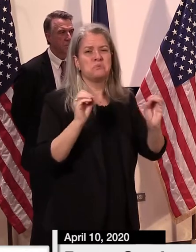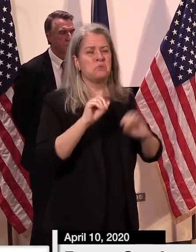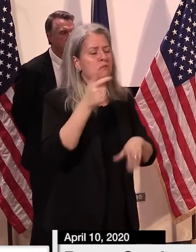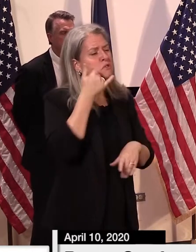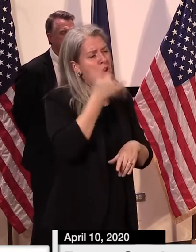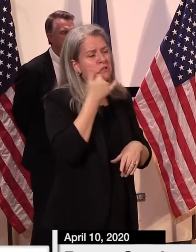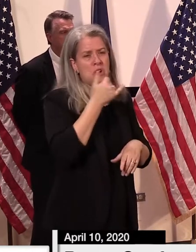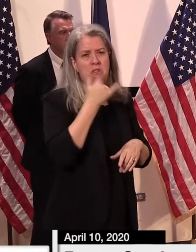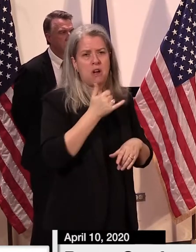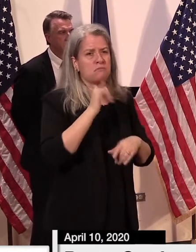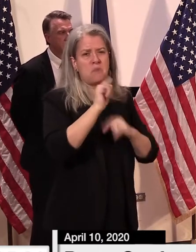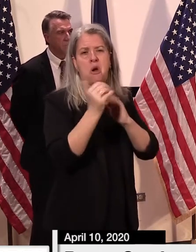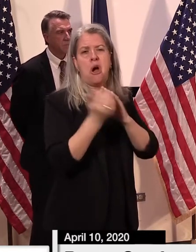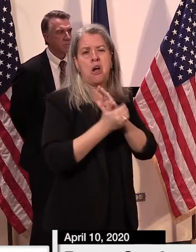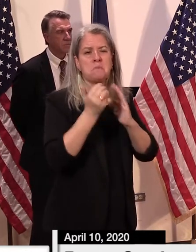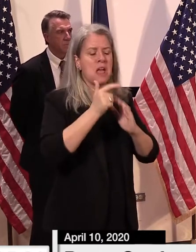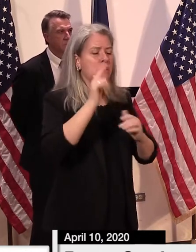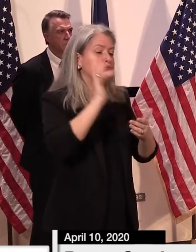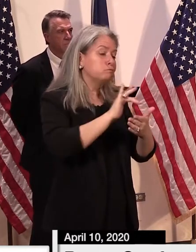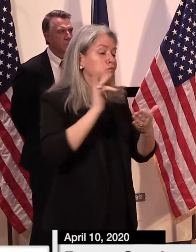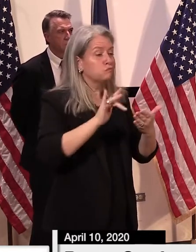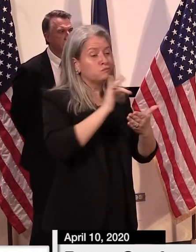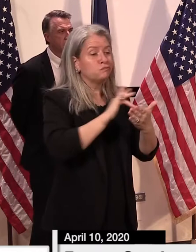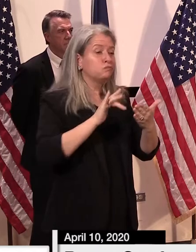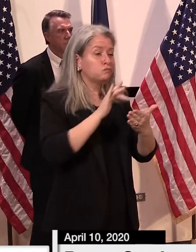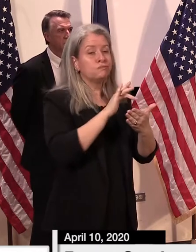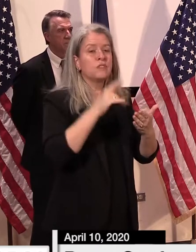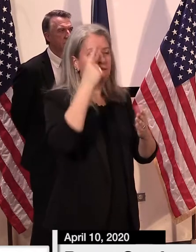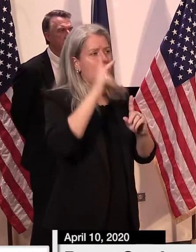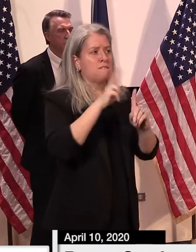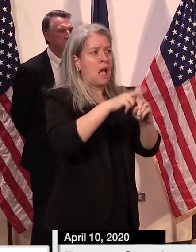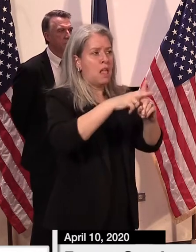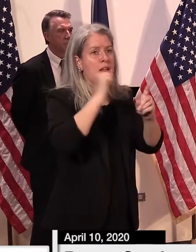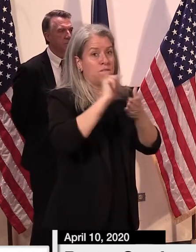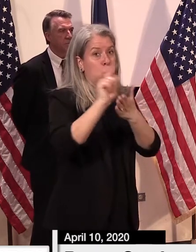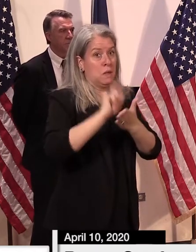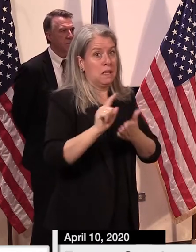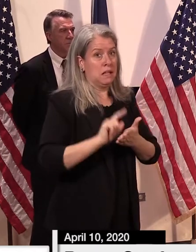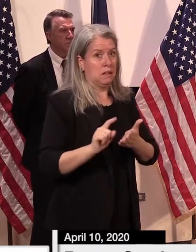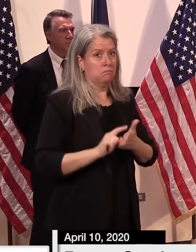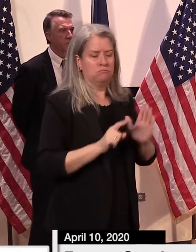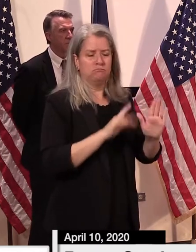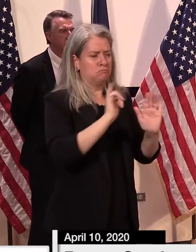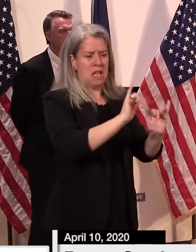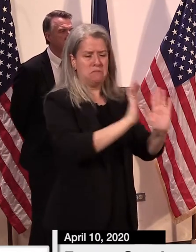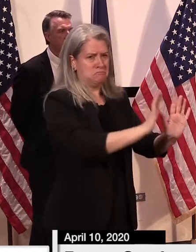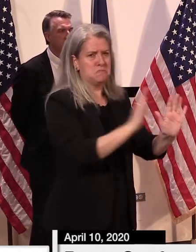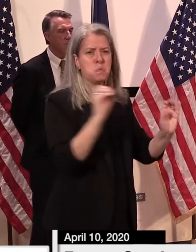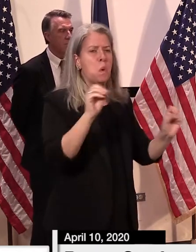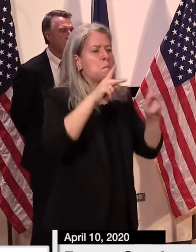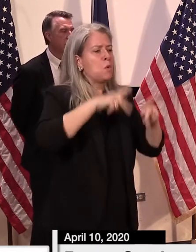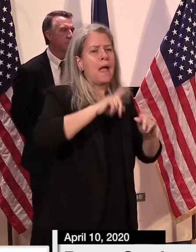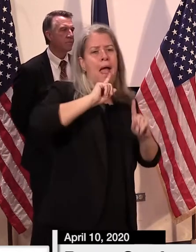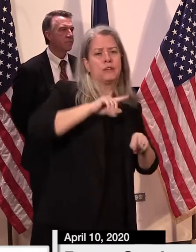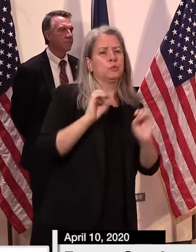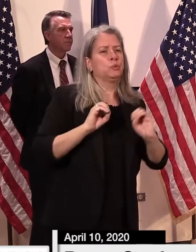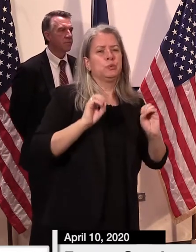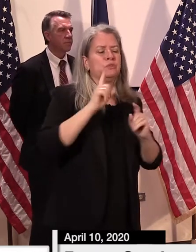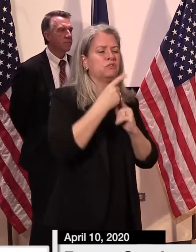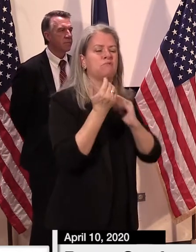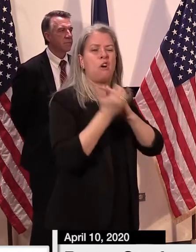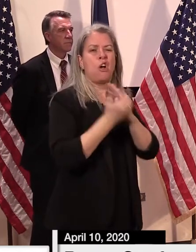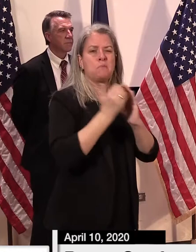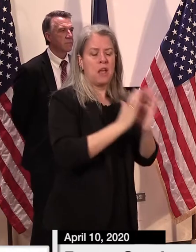and that is an automated phone system for people to continue to file. If someone is looking to file using our